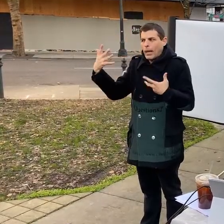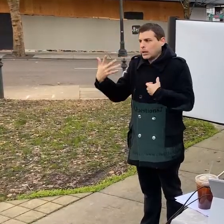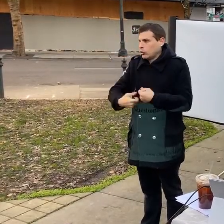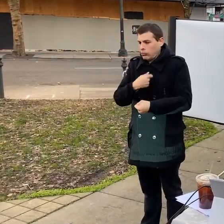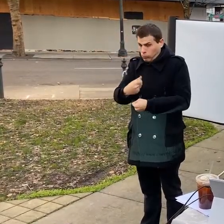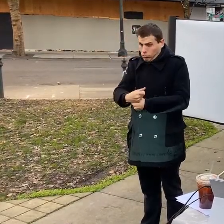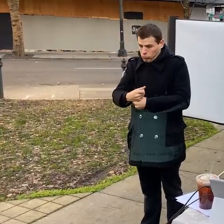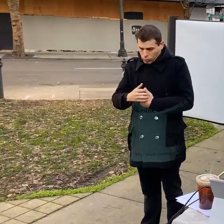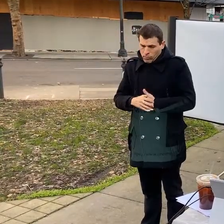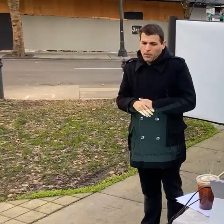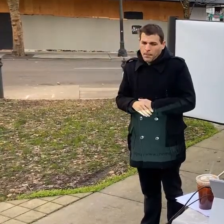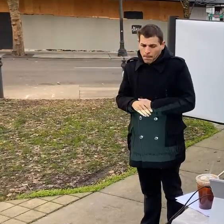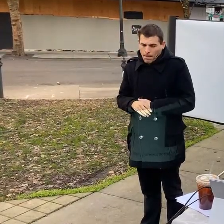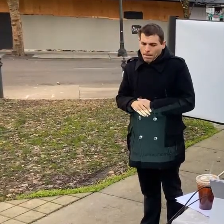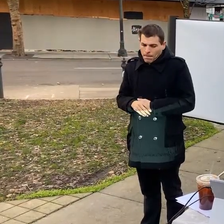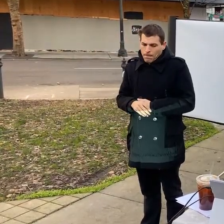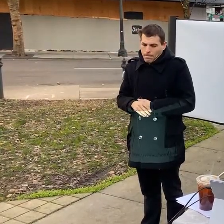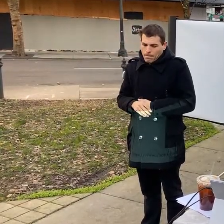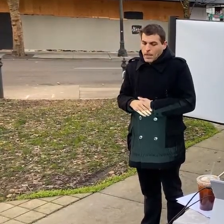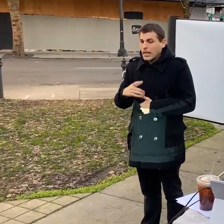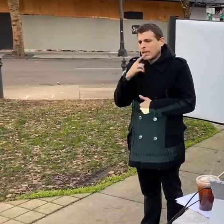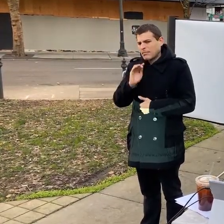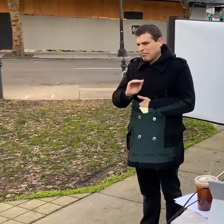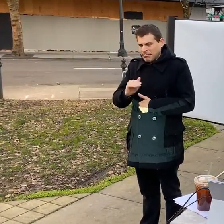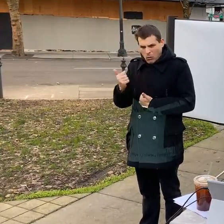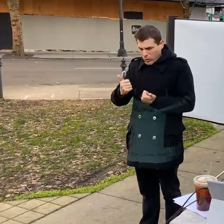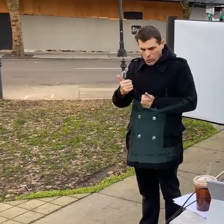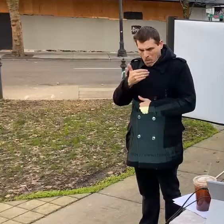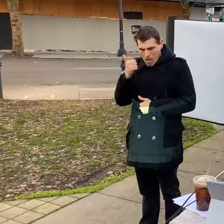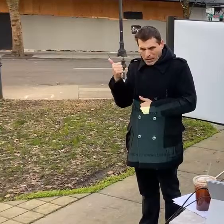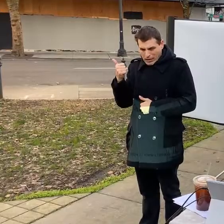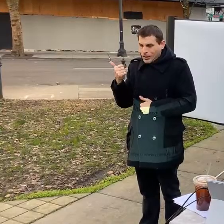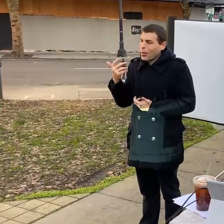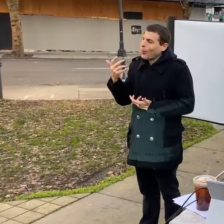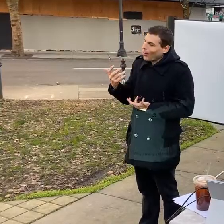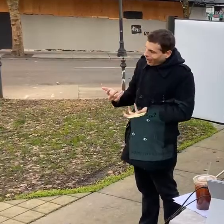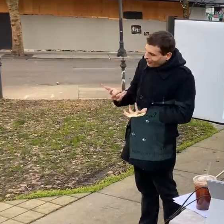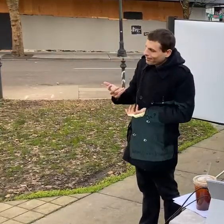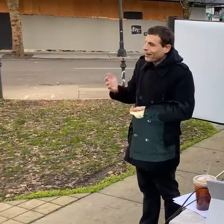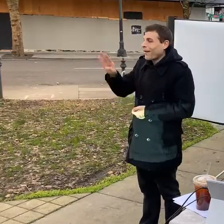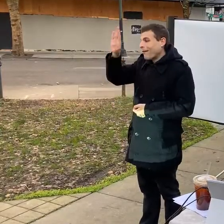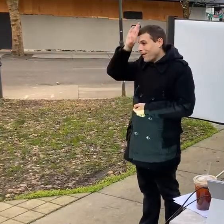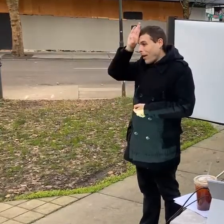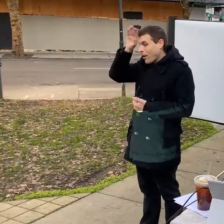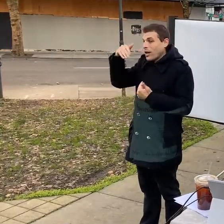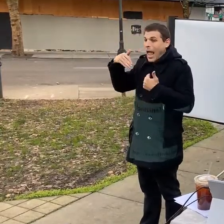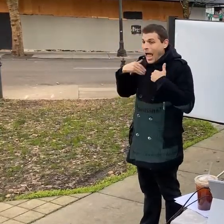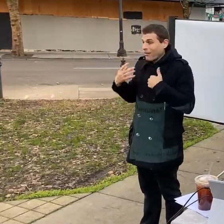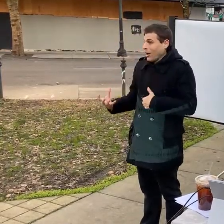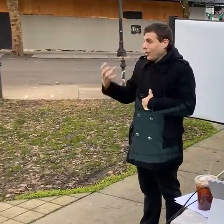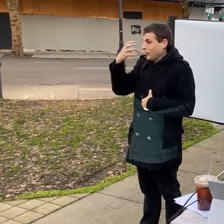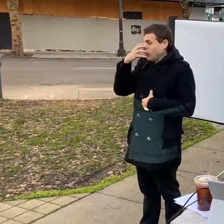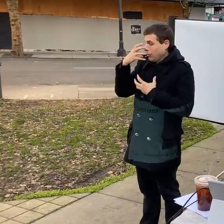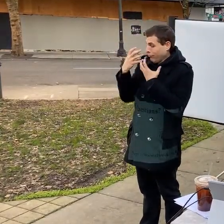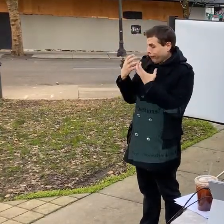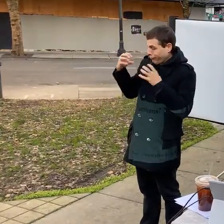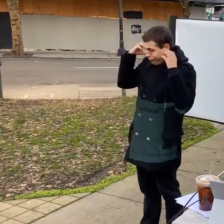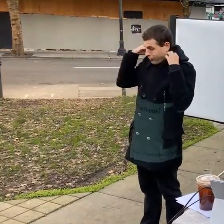um and he was like situations like this is why firefighters have self-contained breathing appearances